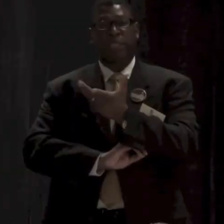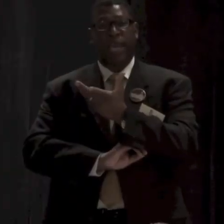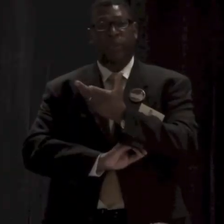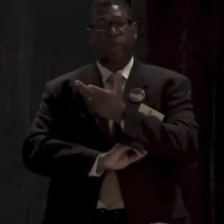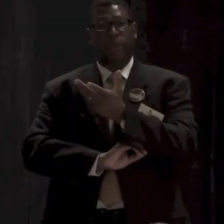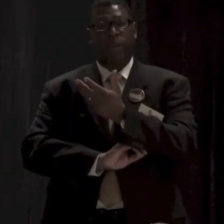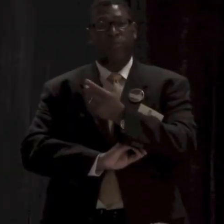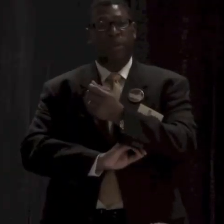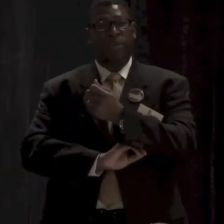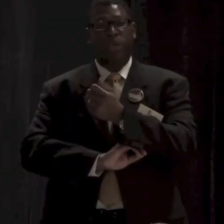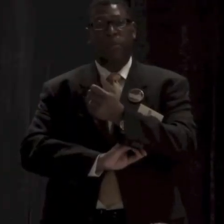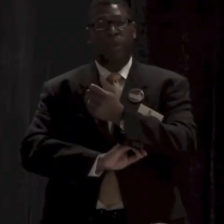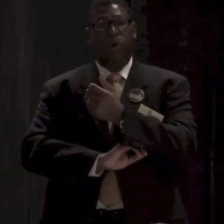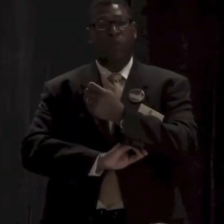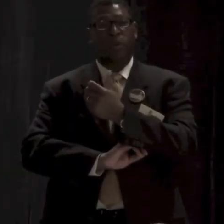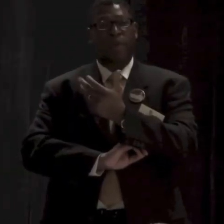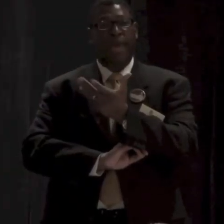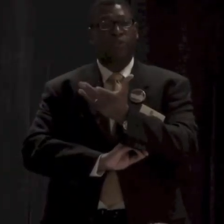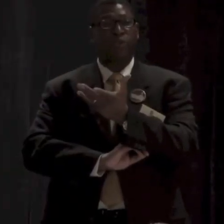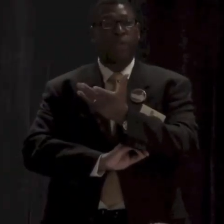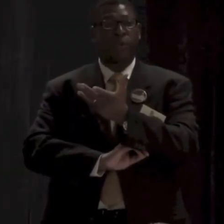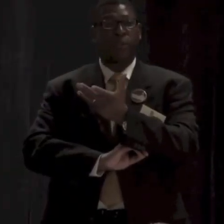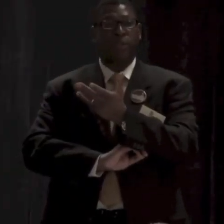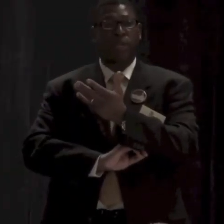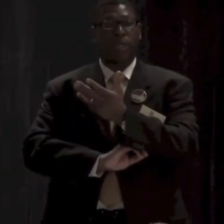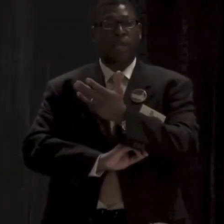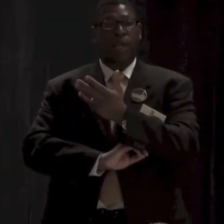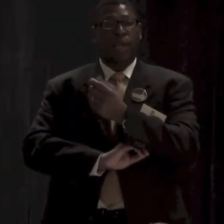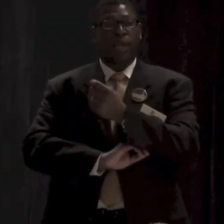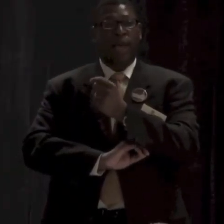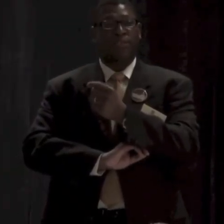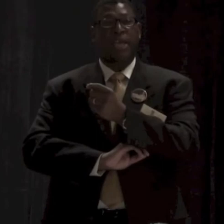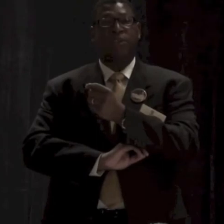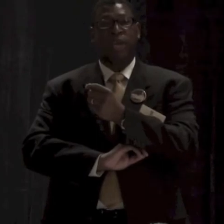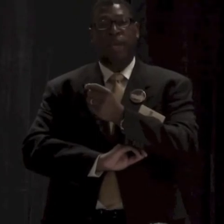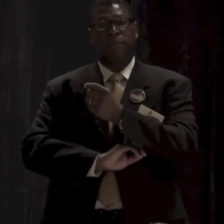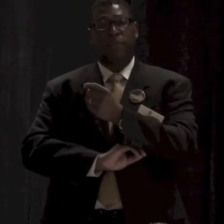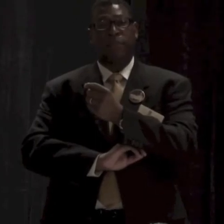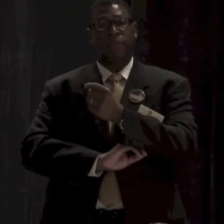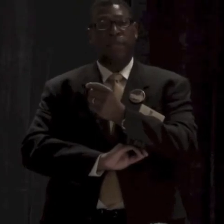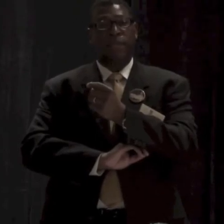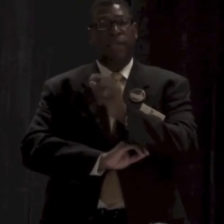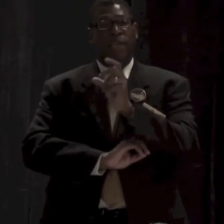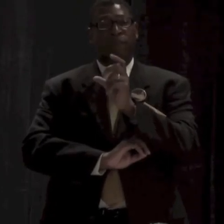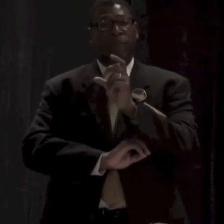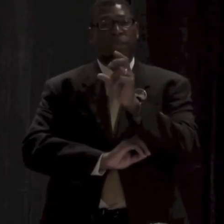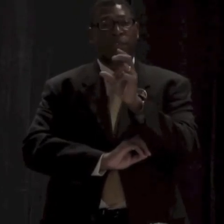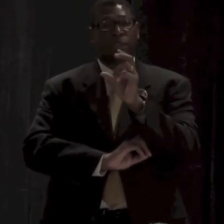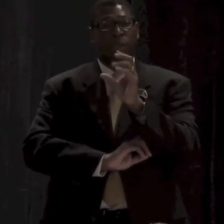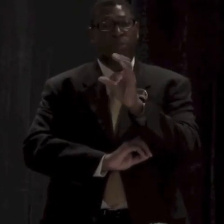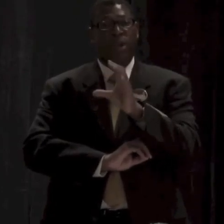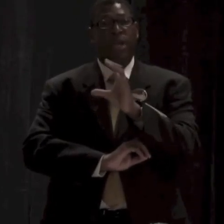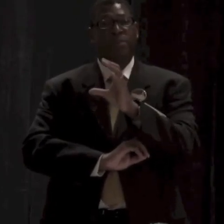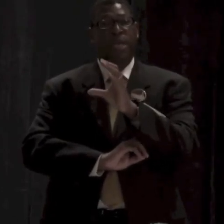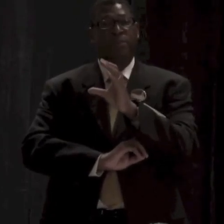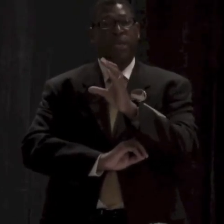chats with Brother Tillman over the past two years, I said to him, if you bring up something